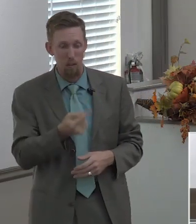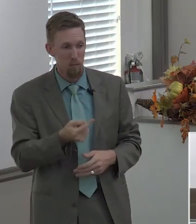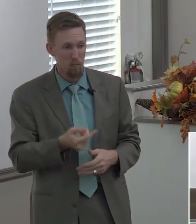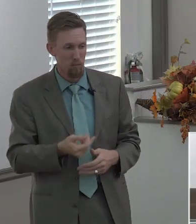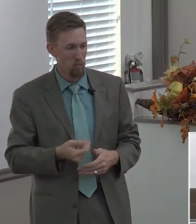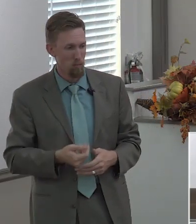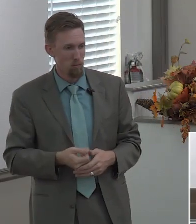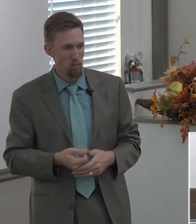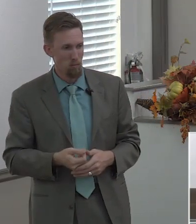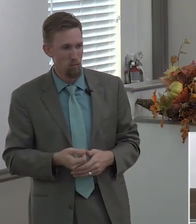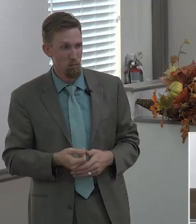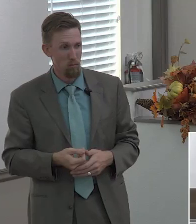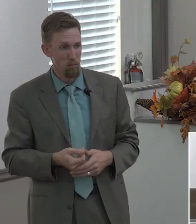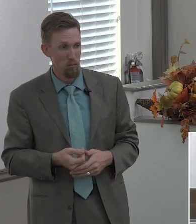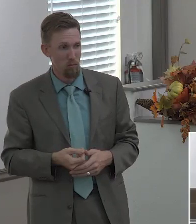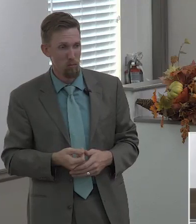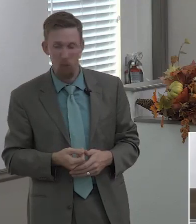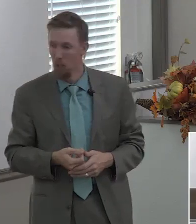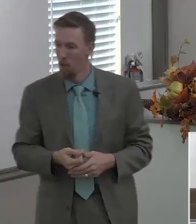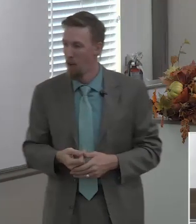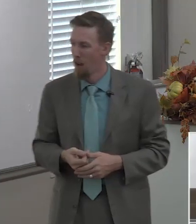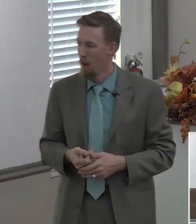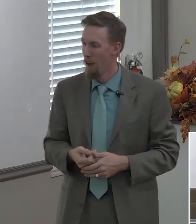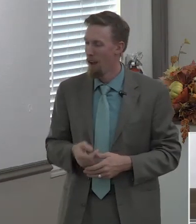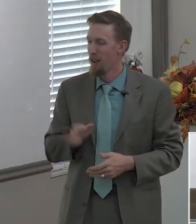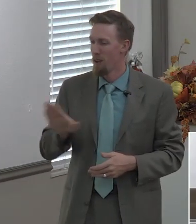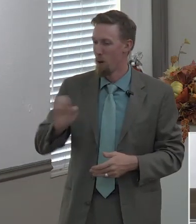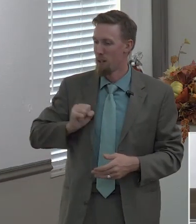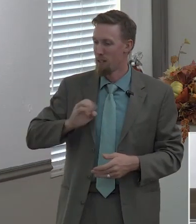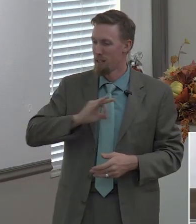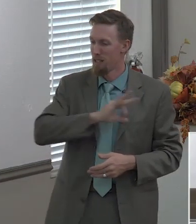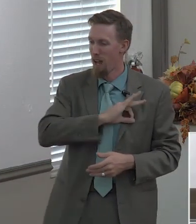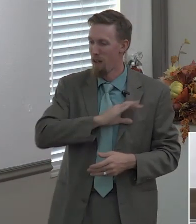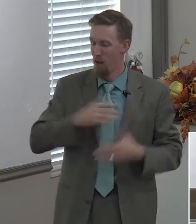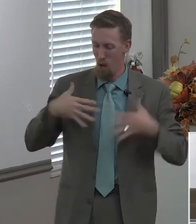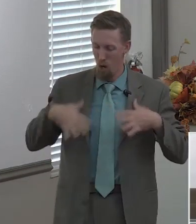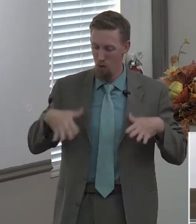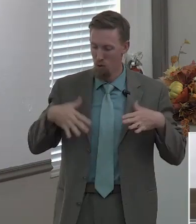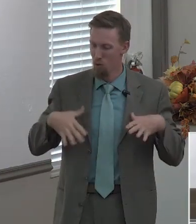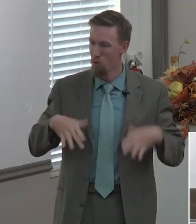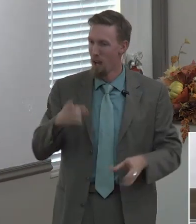i said you know i'm looking at him he said they dress right